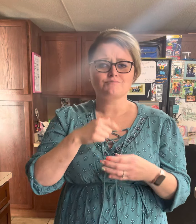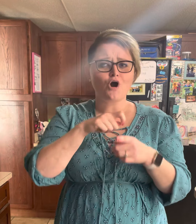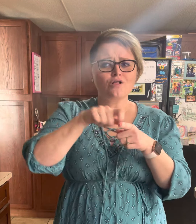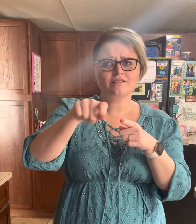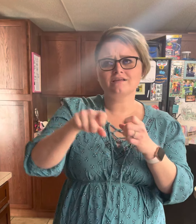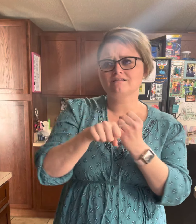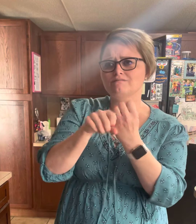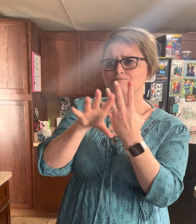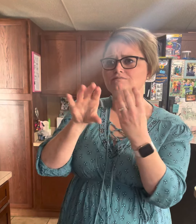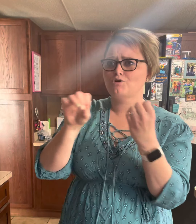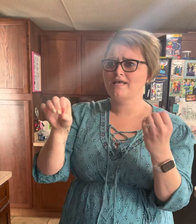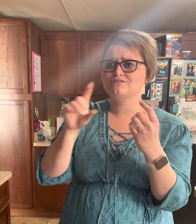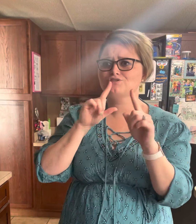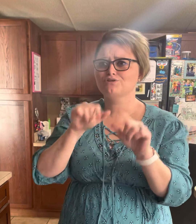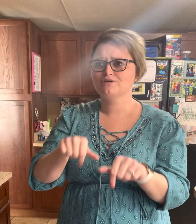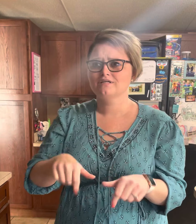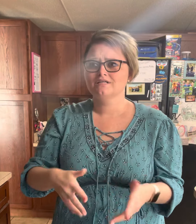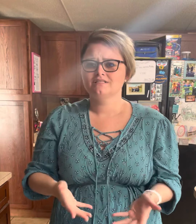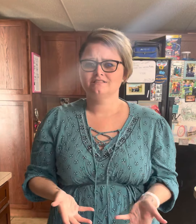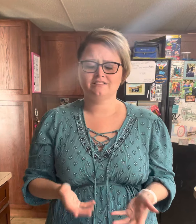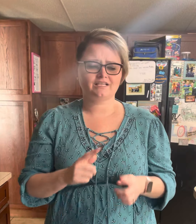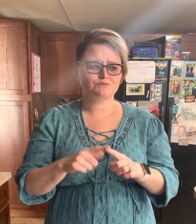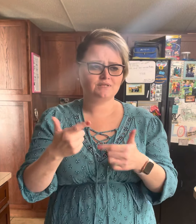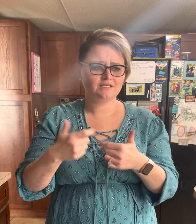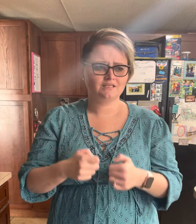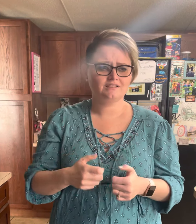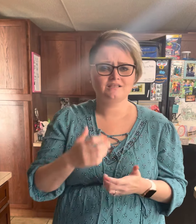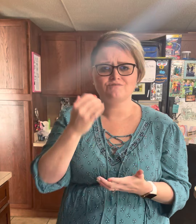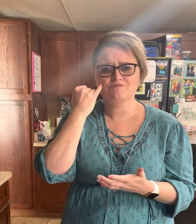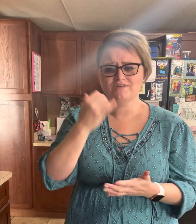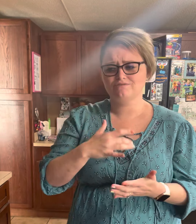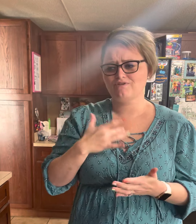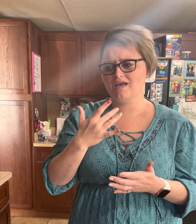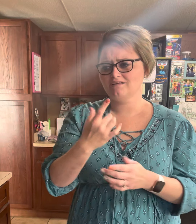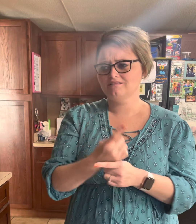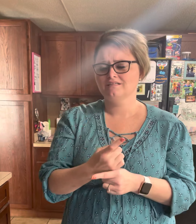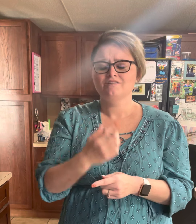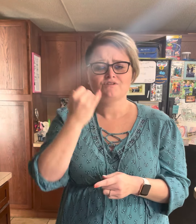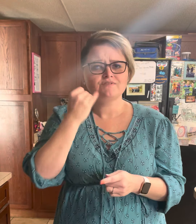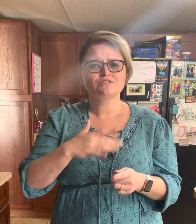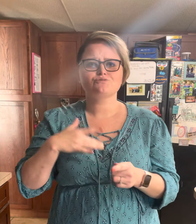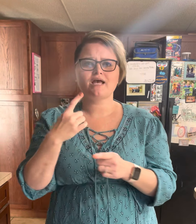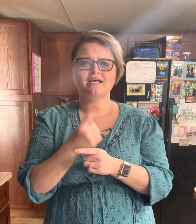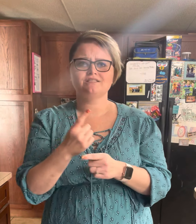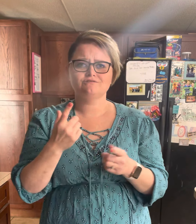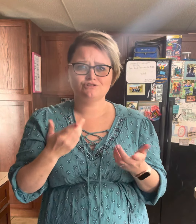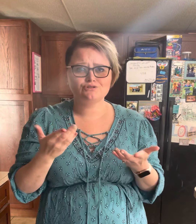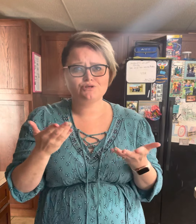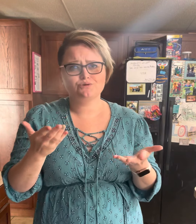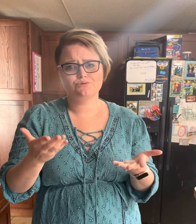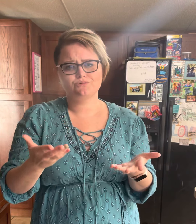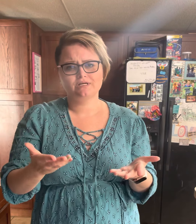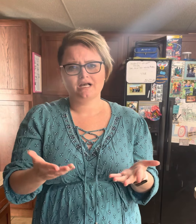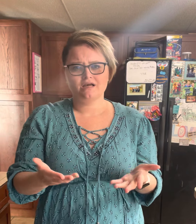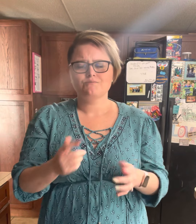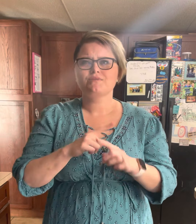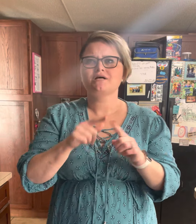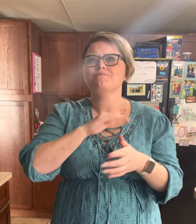calling, no answer But you text me, what you feel like, when it feels right to you But I'm